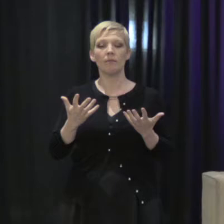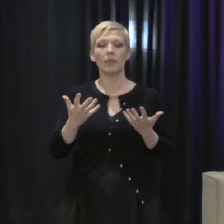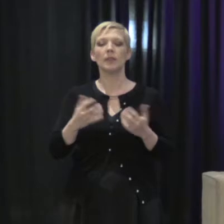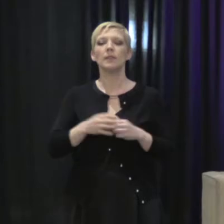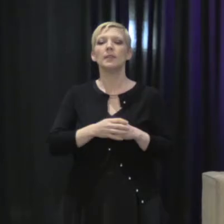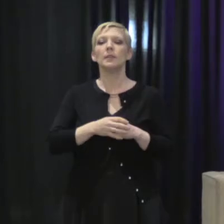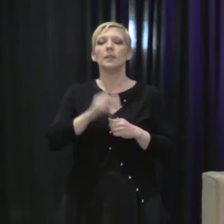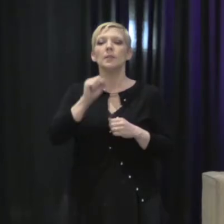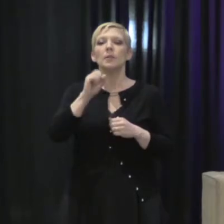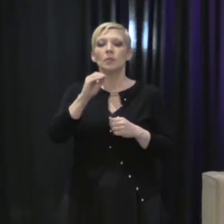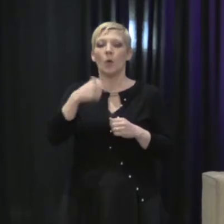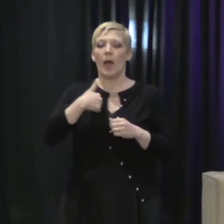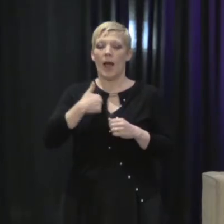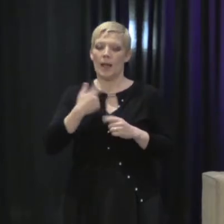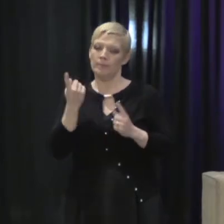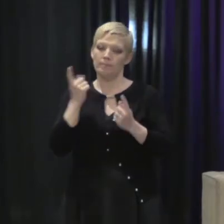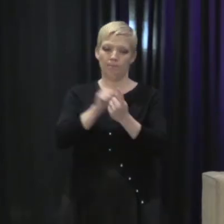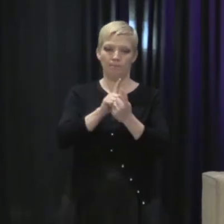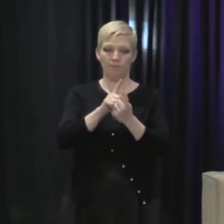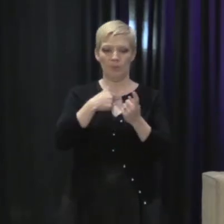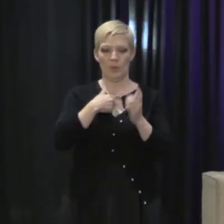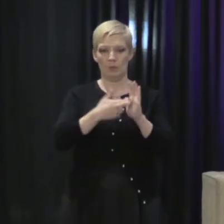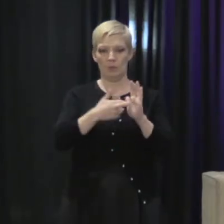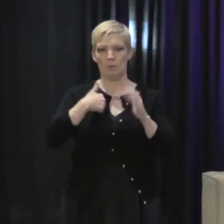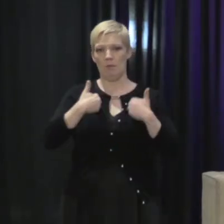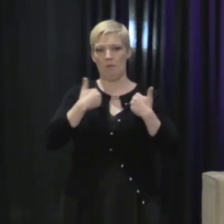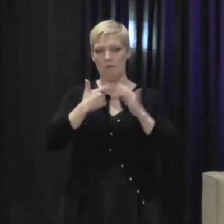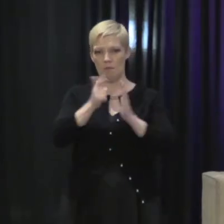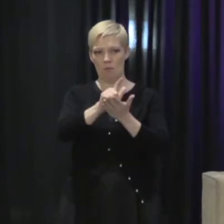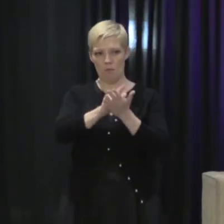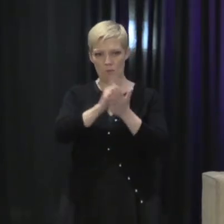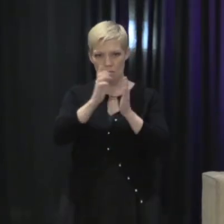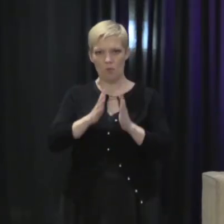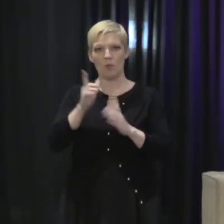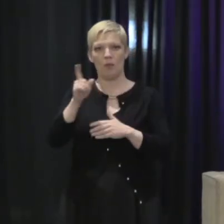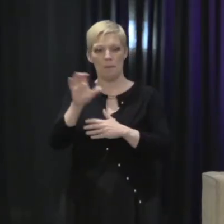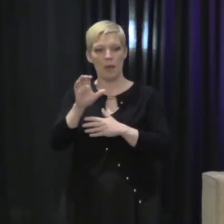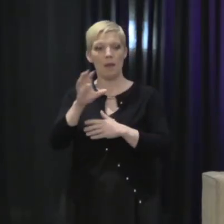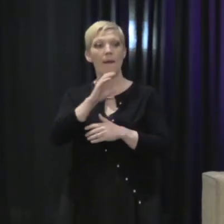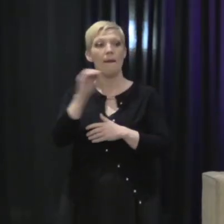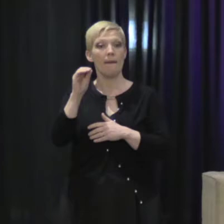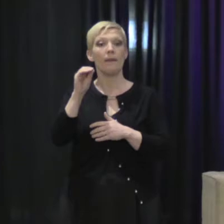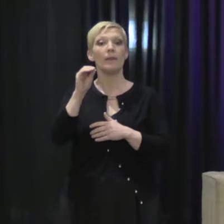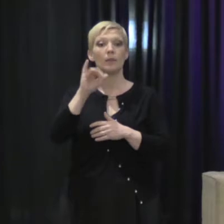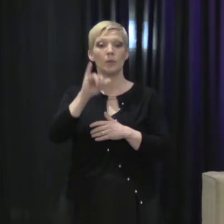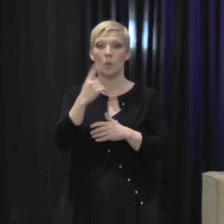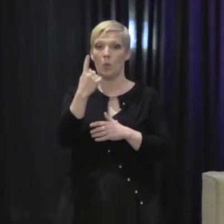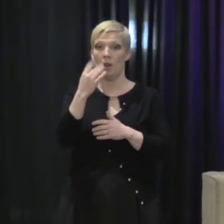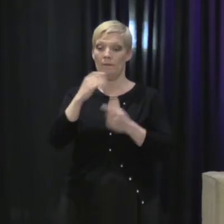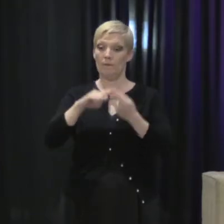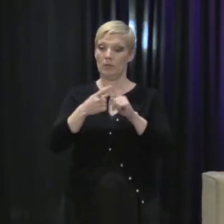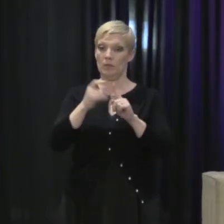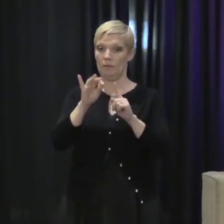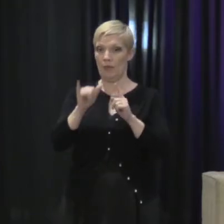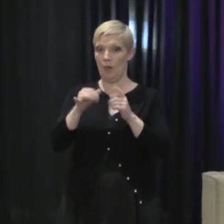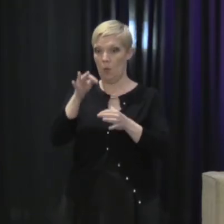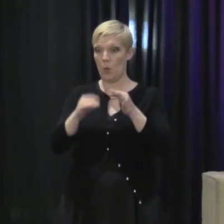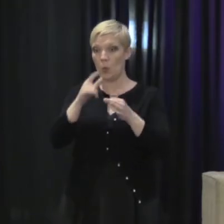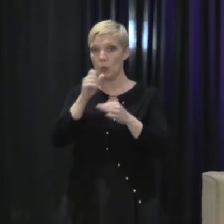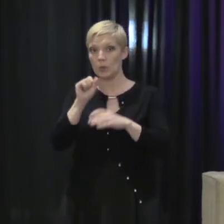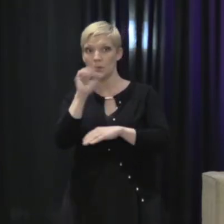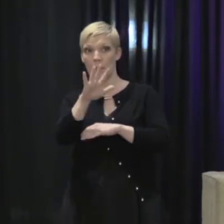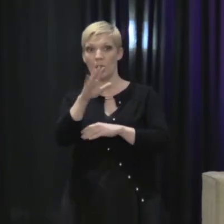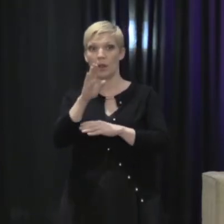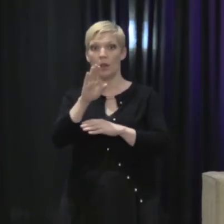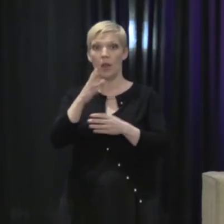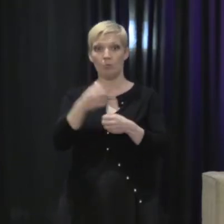Project as a young lawyer there. And I represented not Jessica, but I represented what's called Amiki, which are friends of the court, who submit briefs to